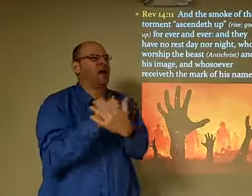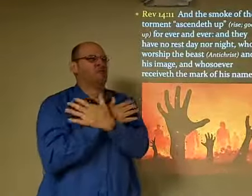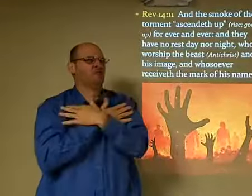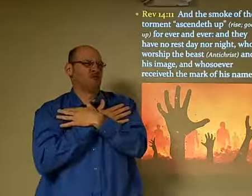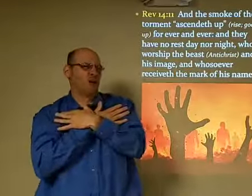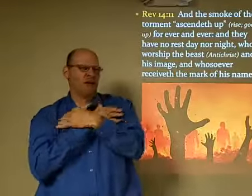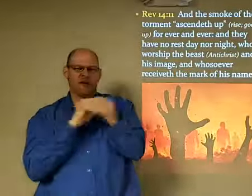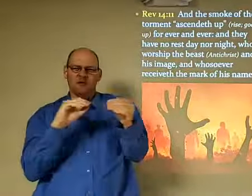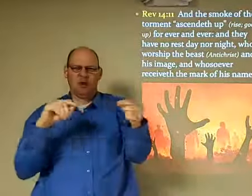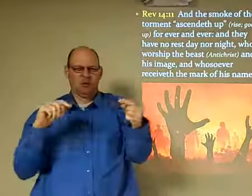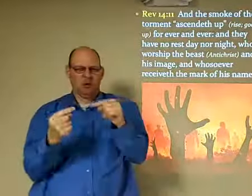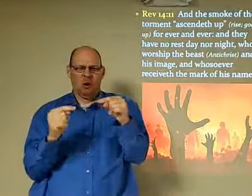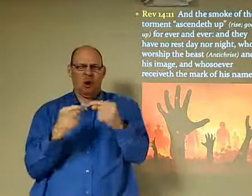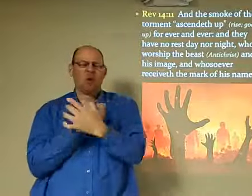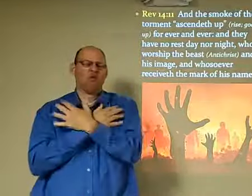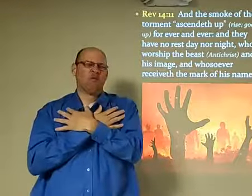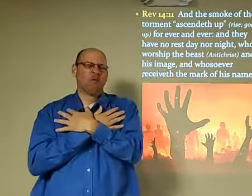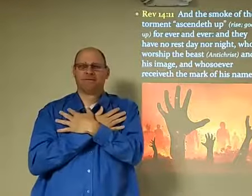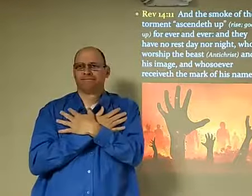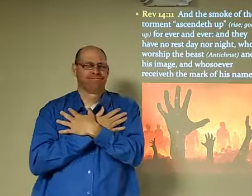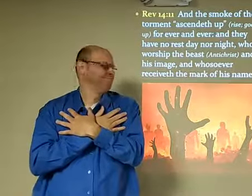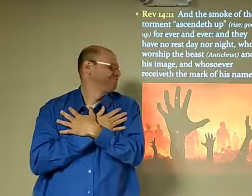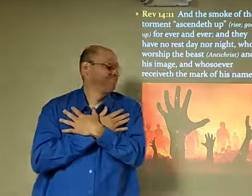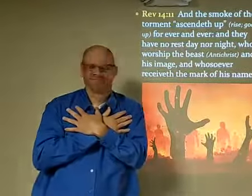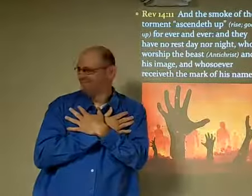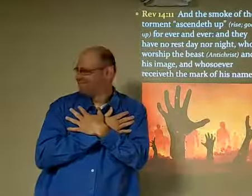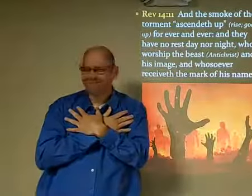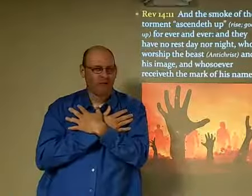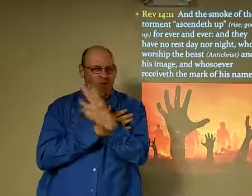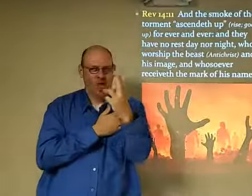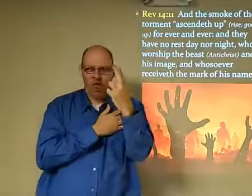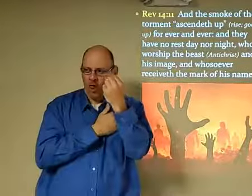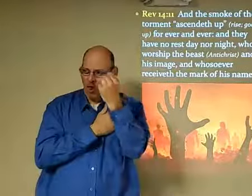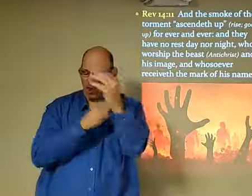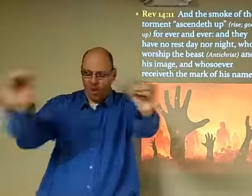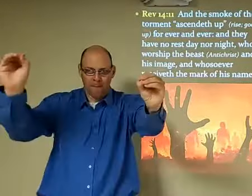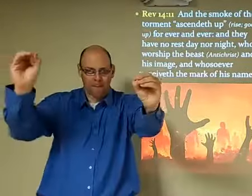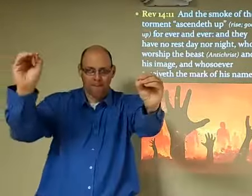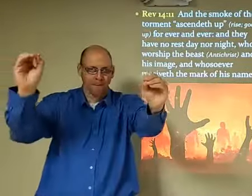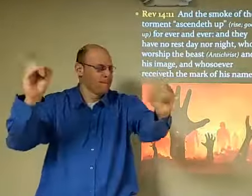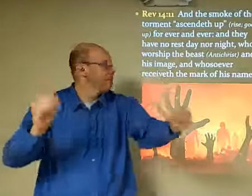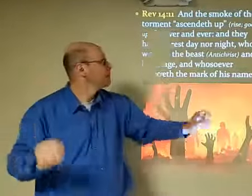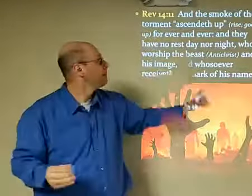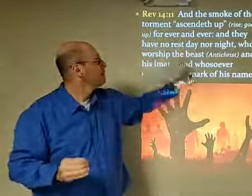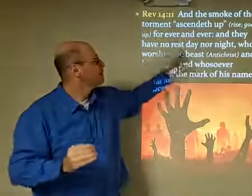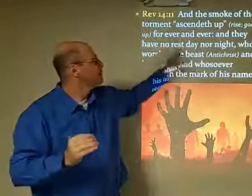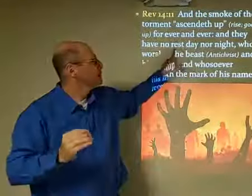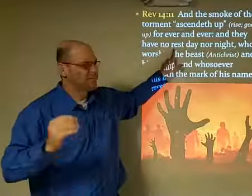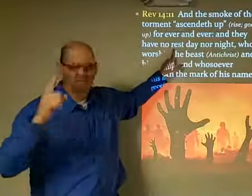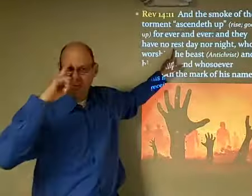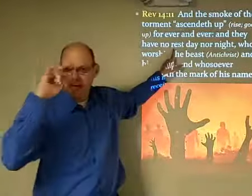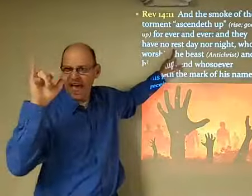You know, they're not going to get like, oh, to rest an hour. Oh, no. No, it's going to continue forever and ever.